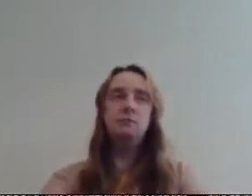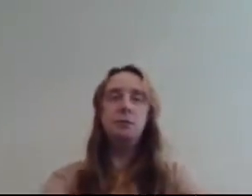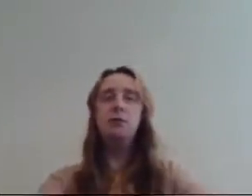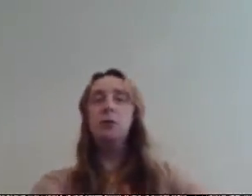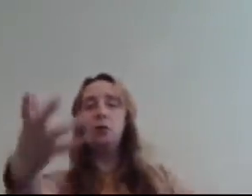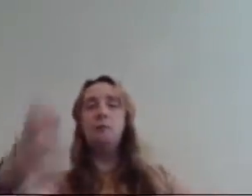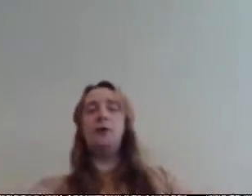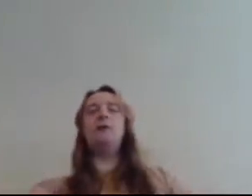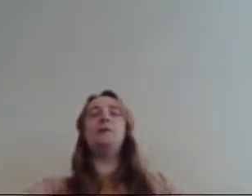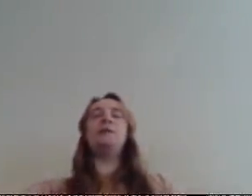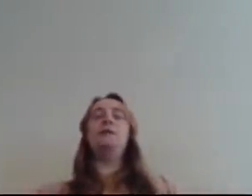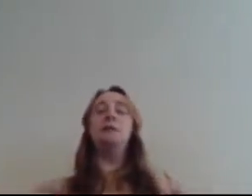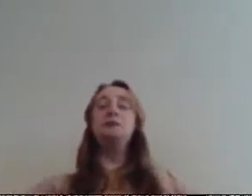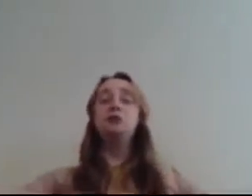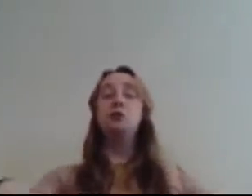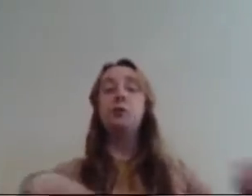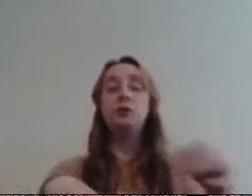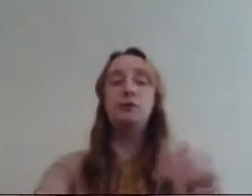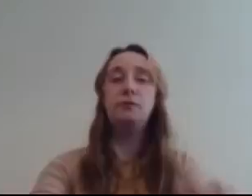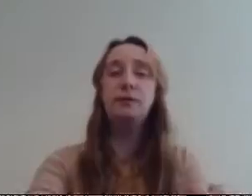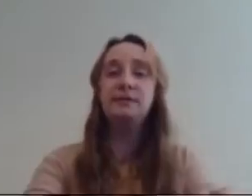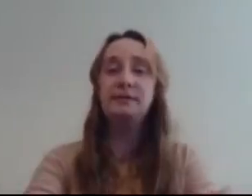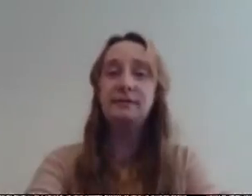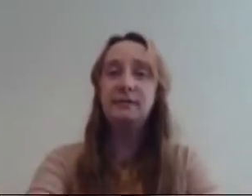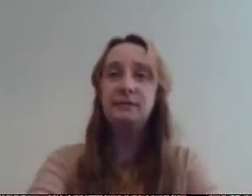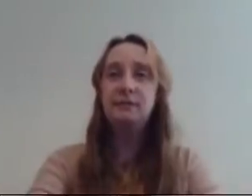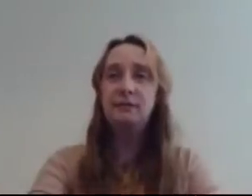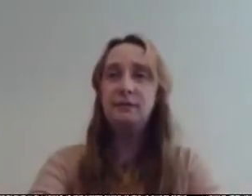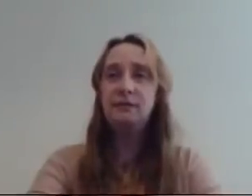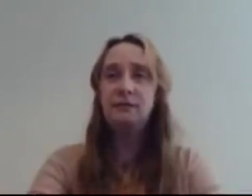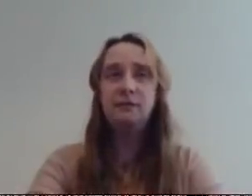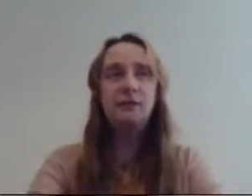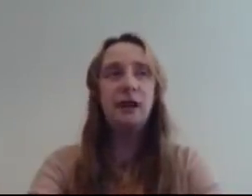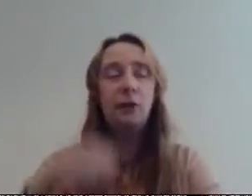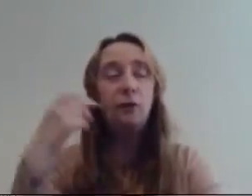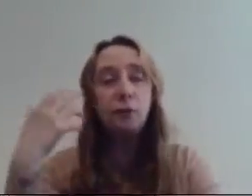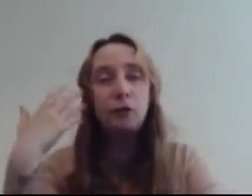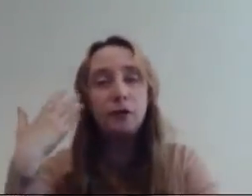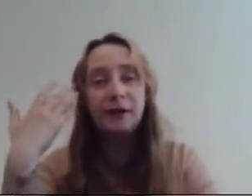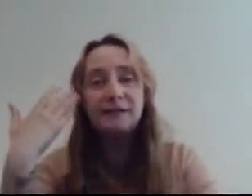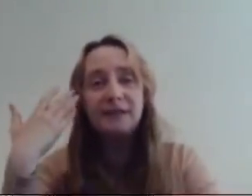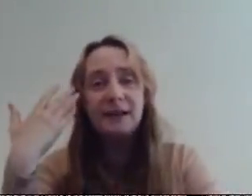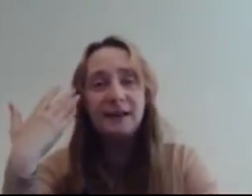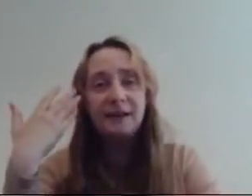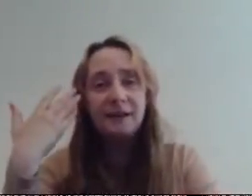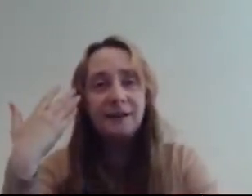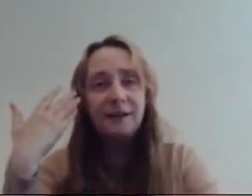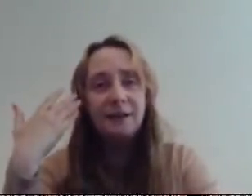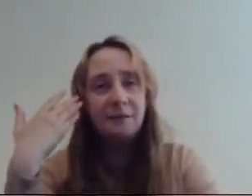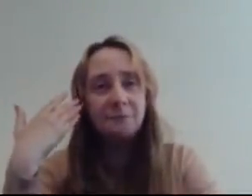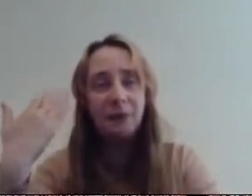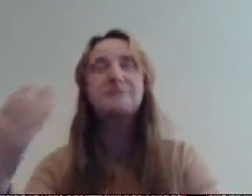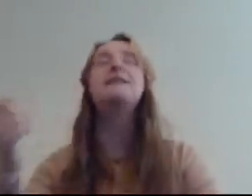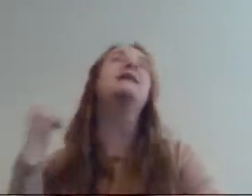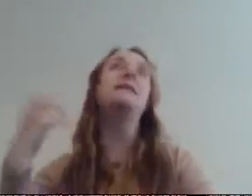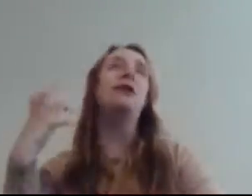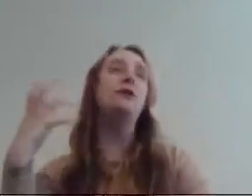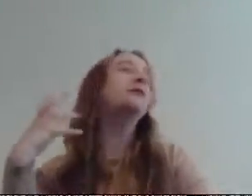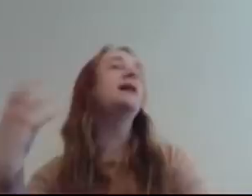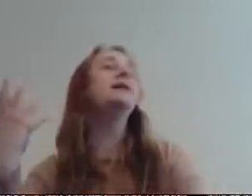but you know what i'm talking about anyway that was a good quirk it was i know the words like to see it but i just can't get it out of can